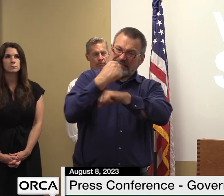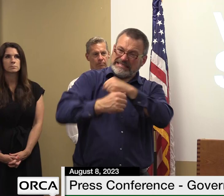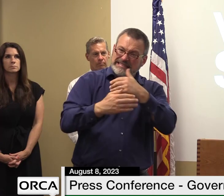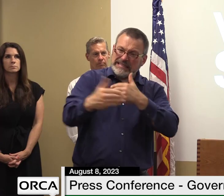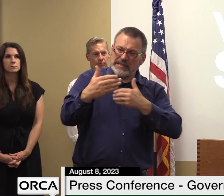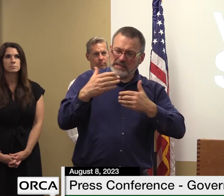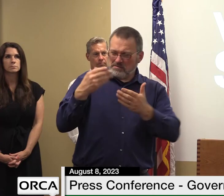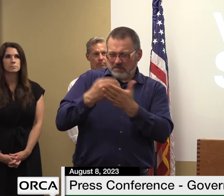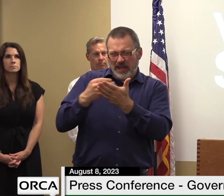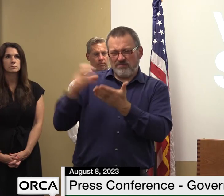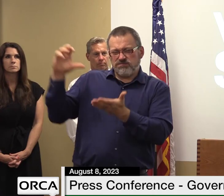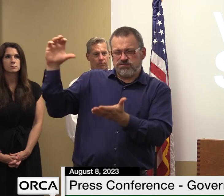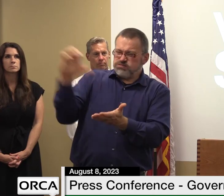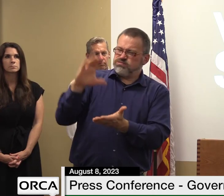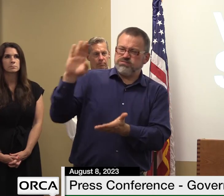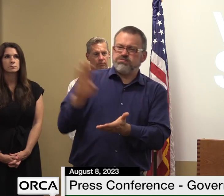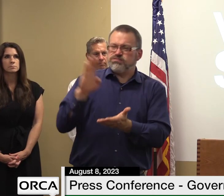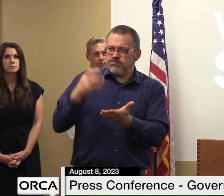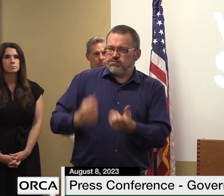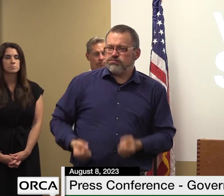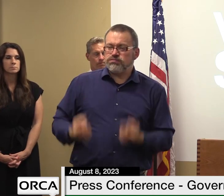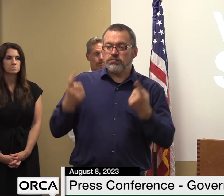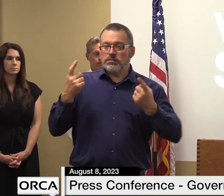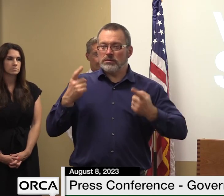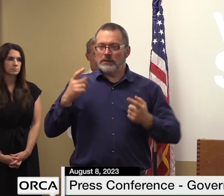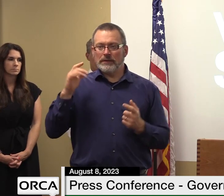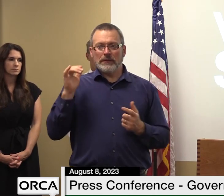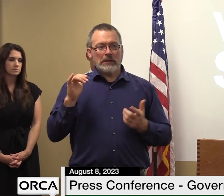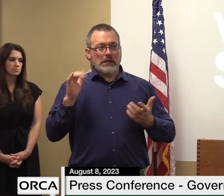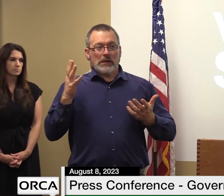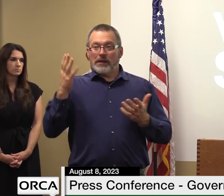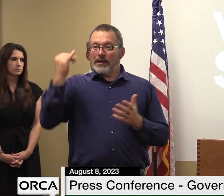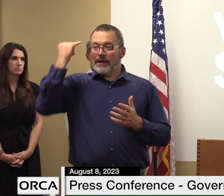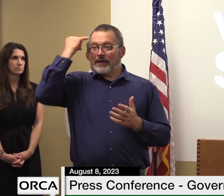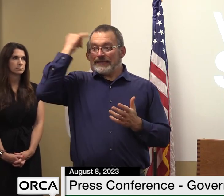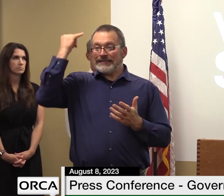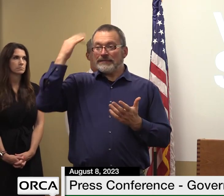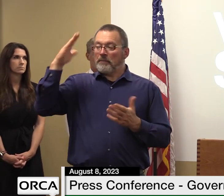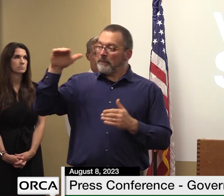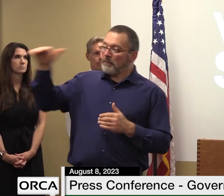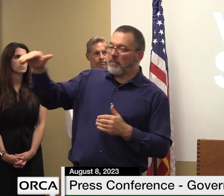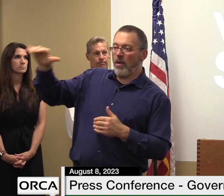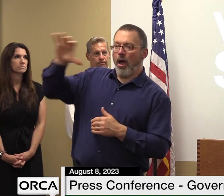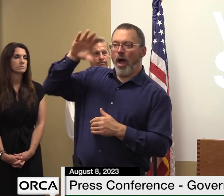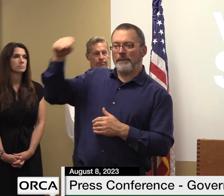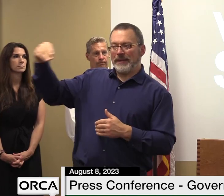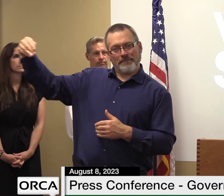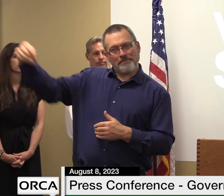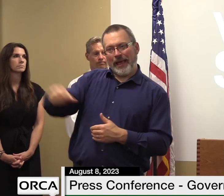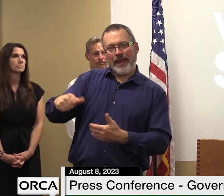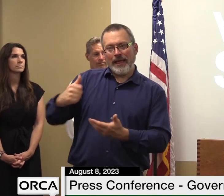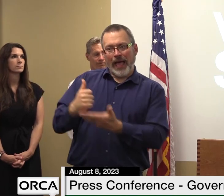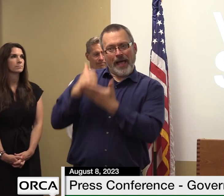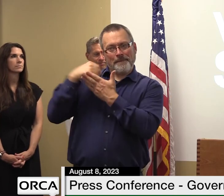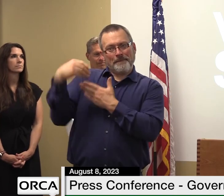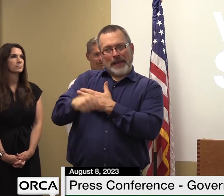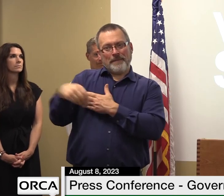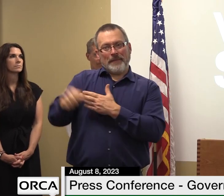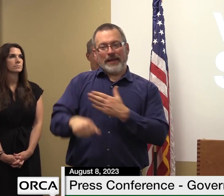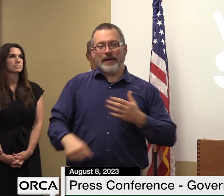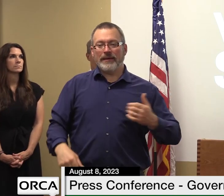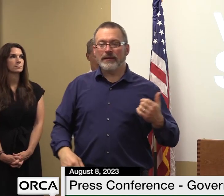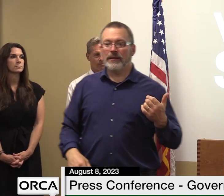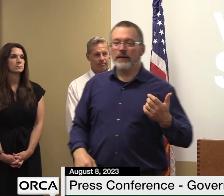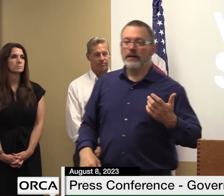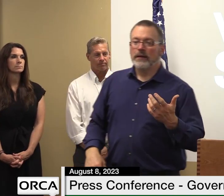what do think about the general premise that that we're going to need some help funding-wise well again i think taking